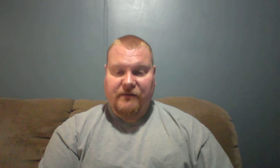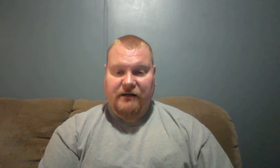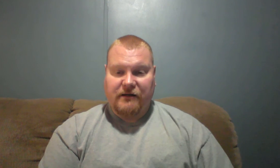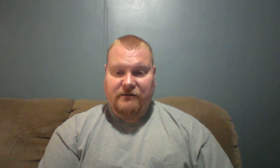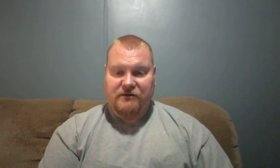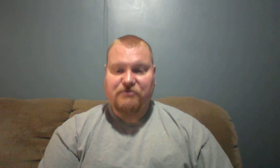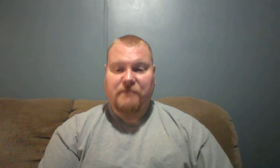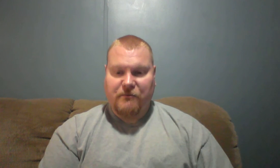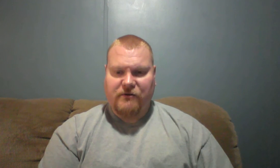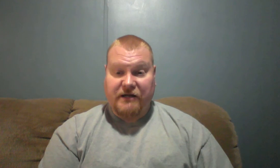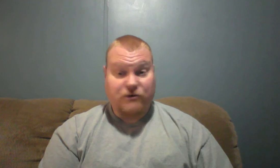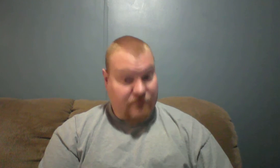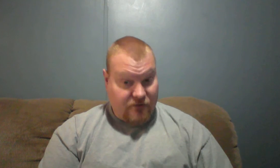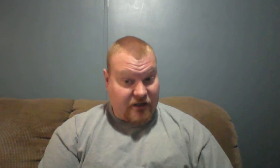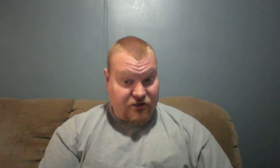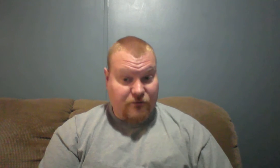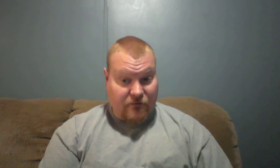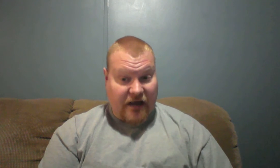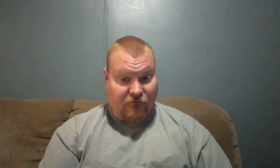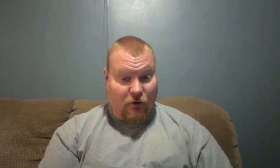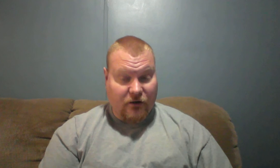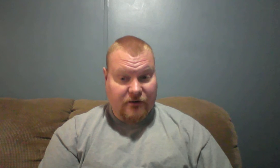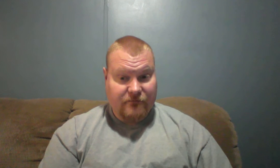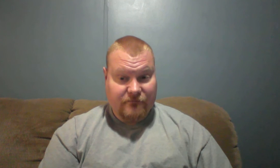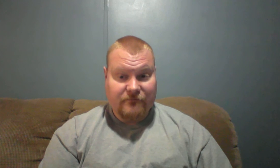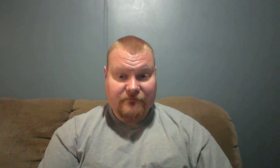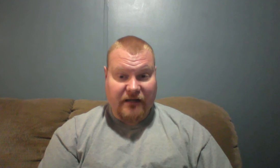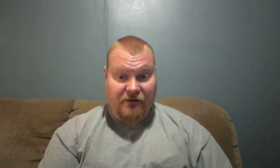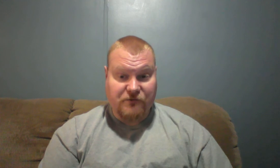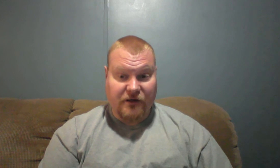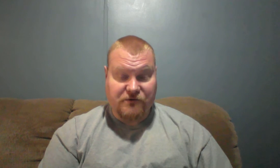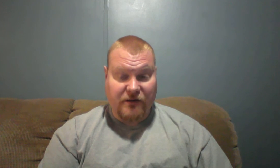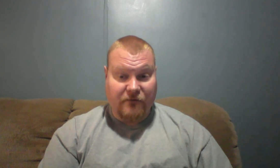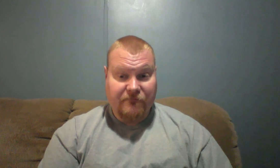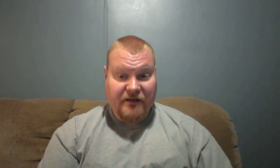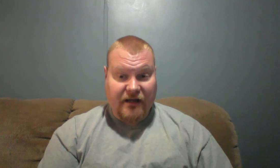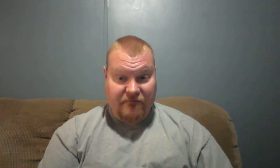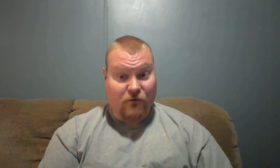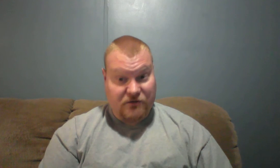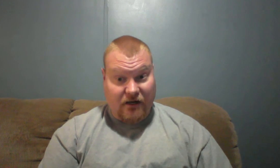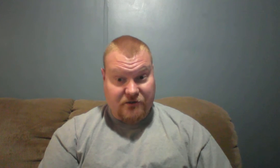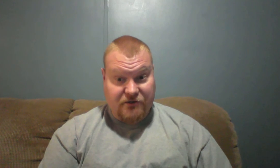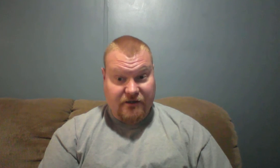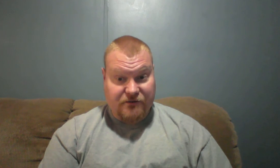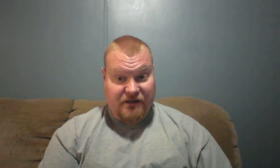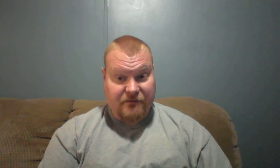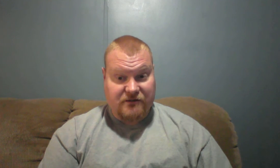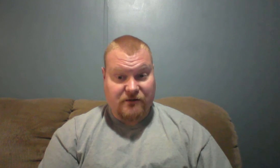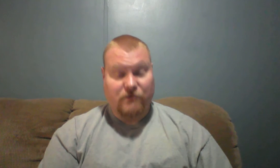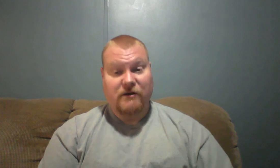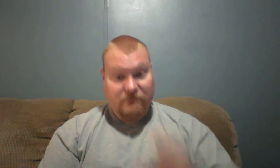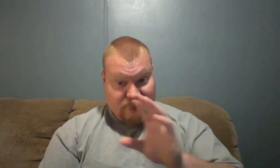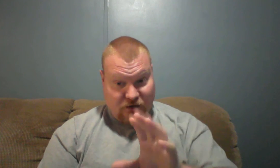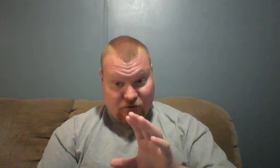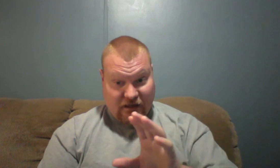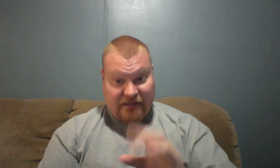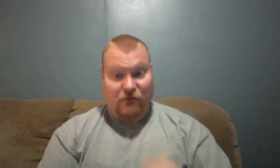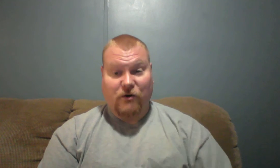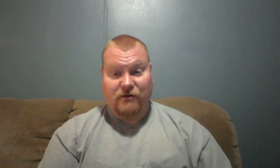just remember that you have work elsewhere as well if the Lord's called you to do something so don't neglect the work that